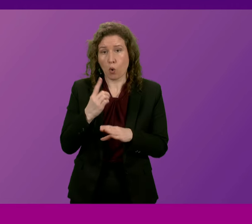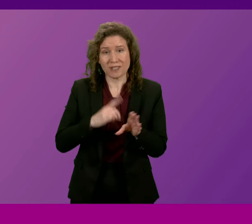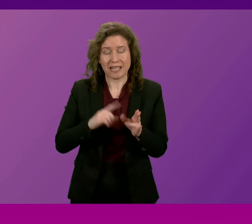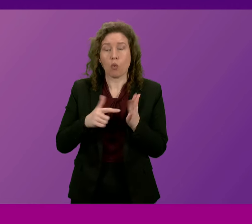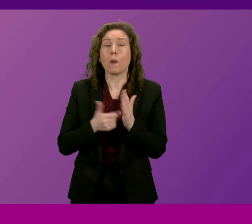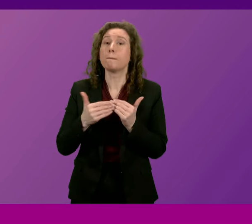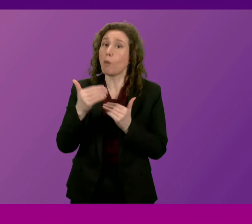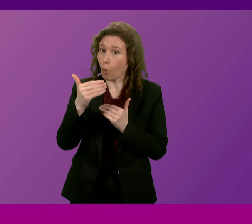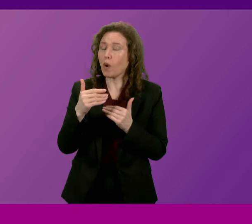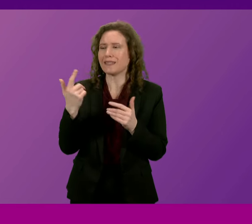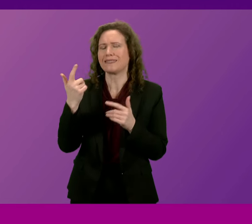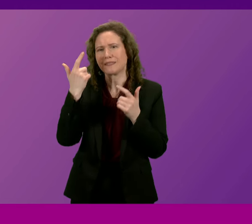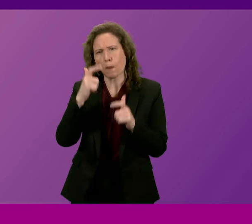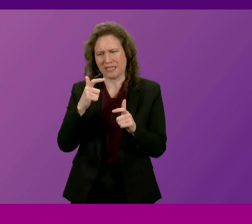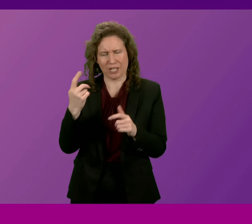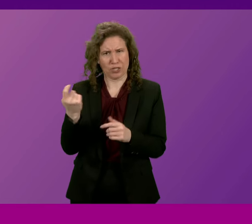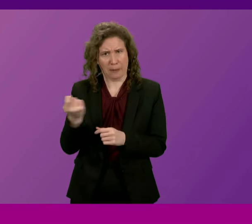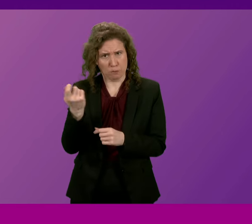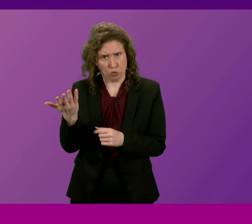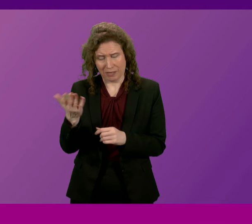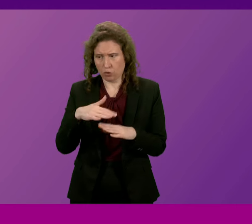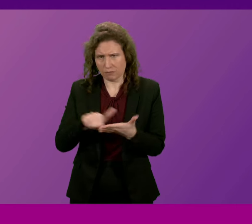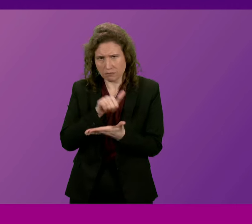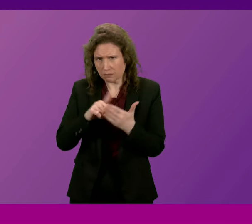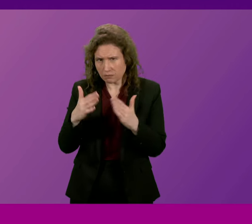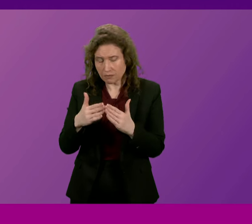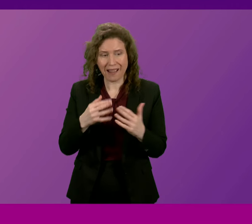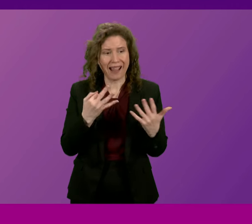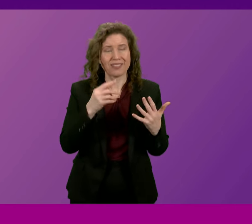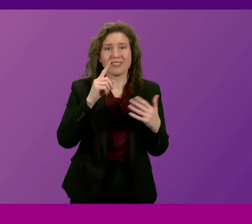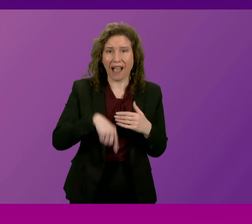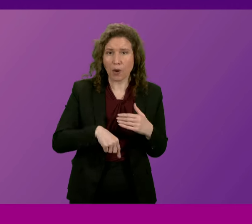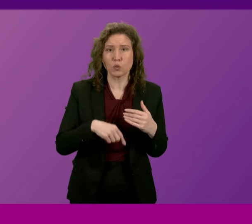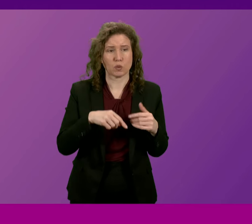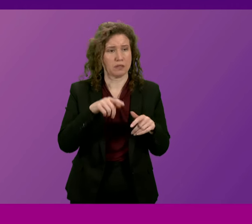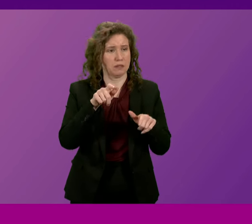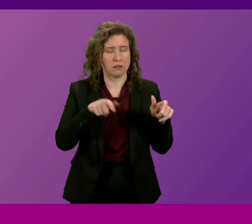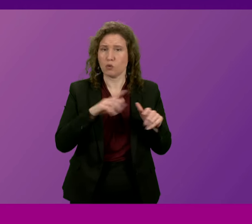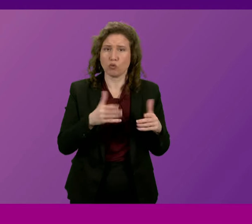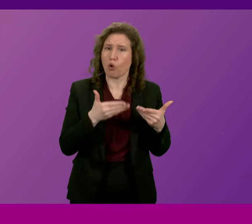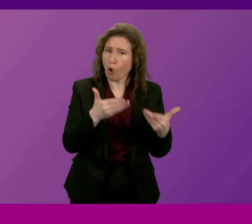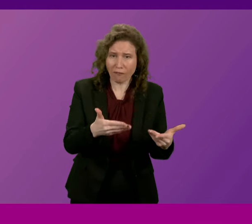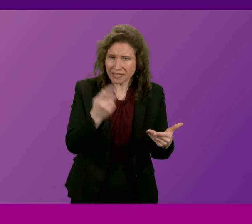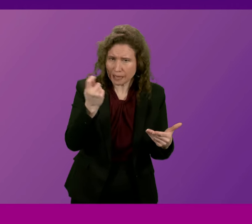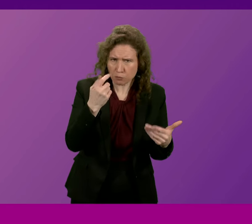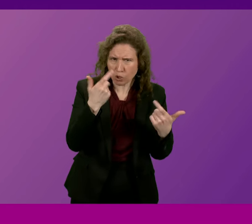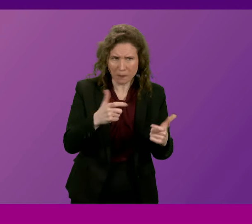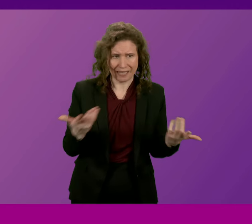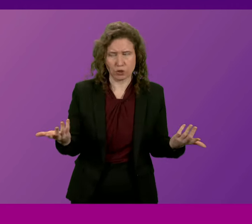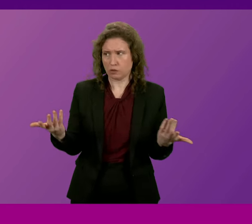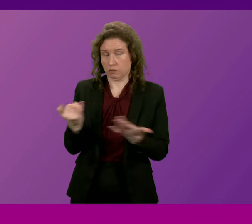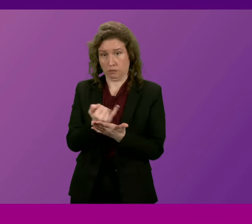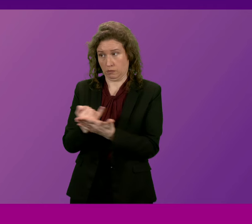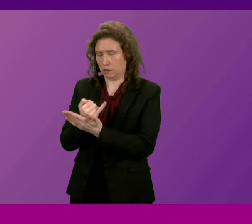temporary accommodation, and nearly 8,000 households in need were not offered temporary accommodation. It's time for actions,